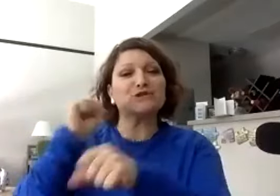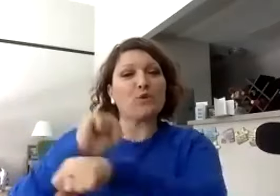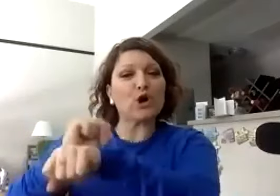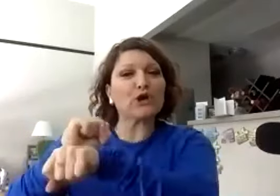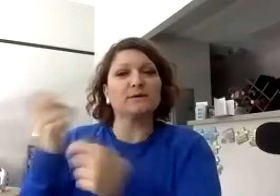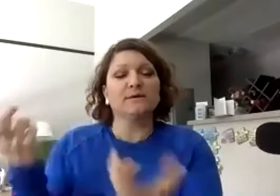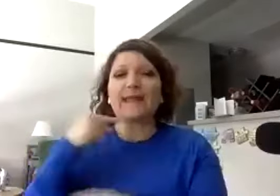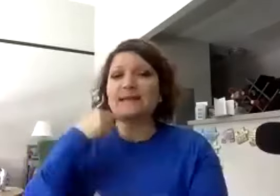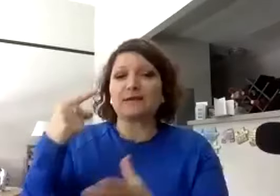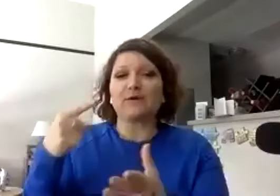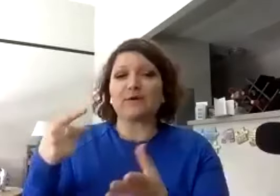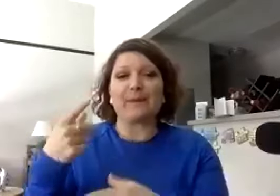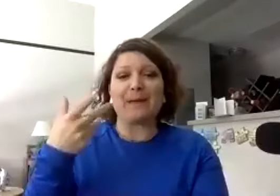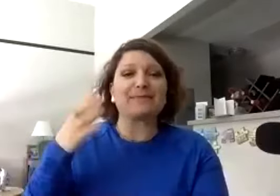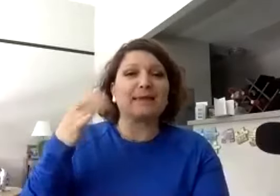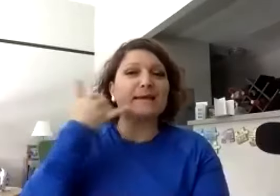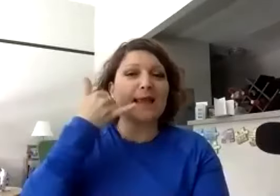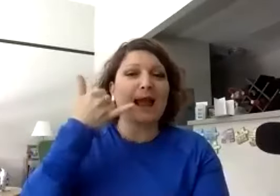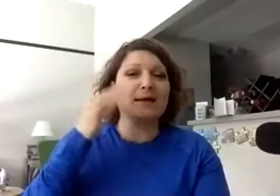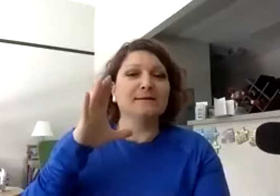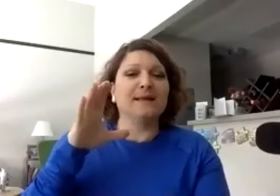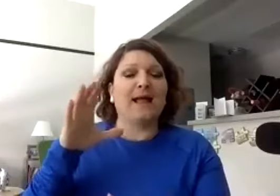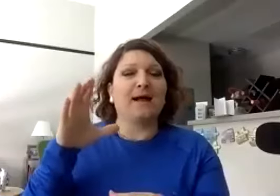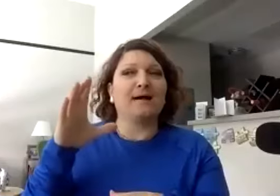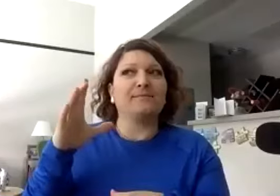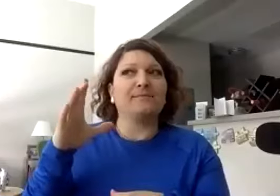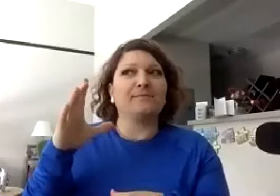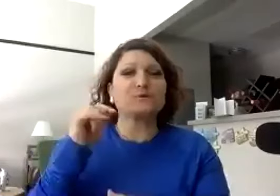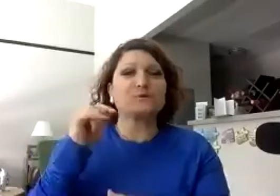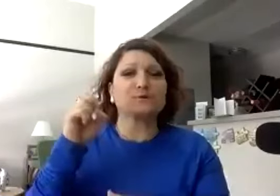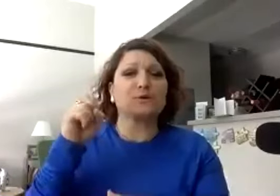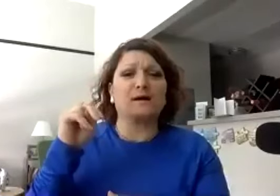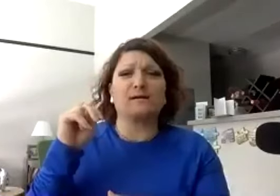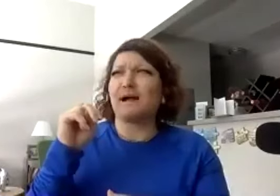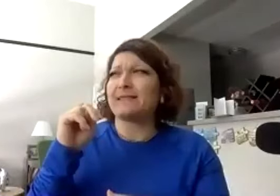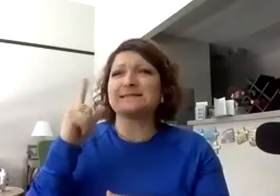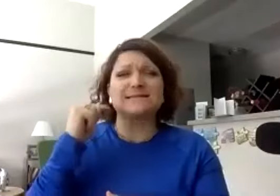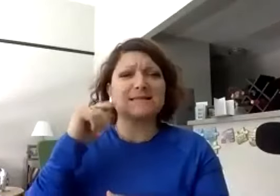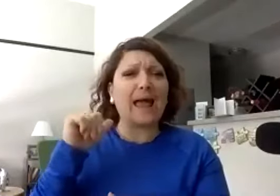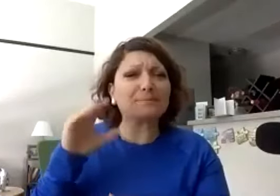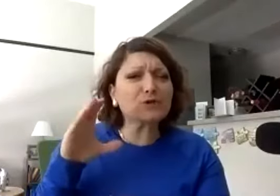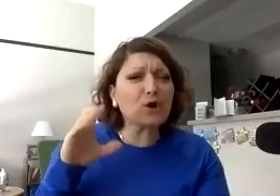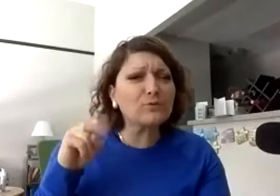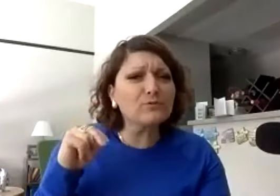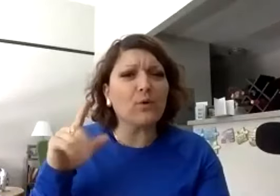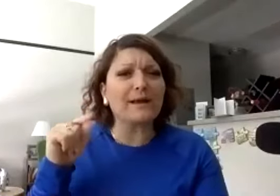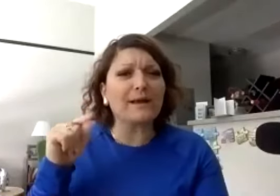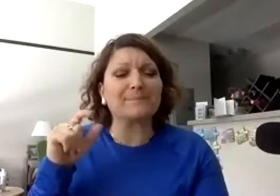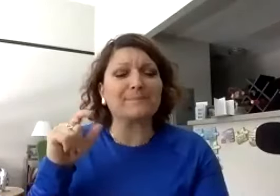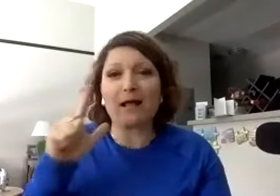work. I told them about the Cap- I think it's Cap-Tone or Cap-Tel.